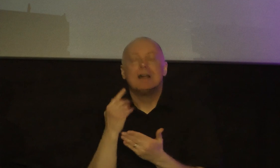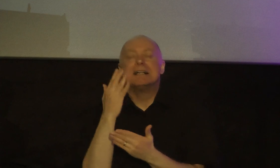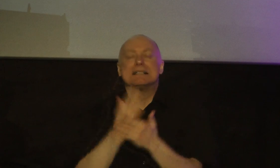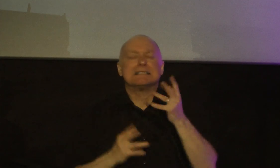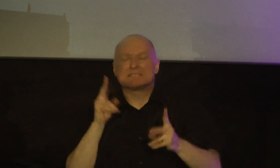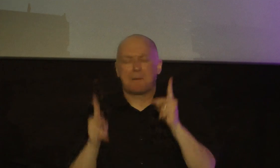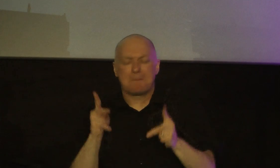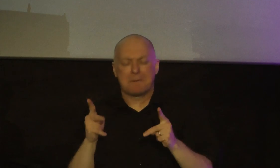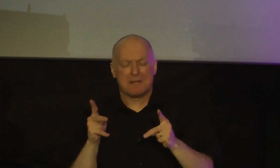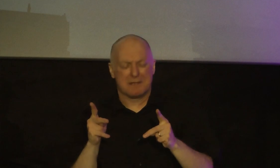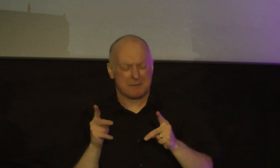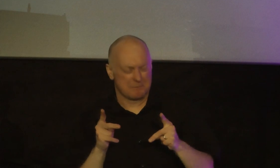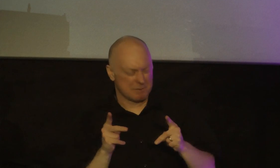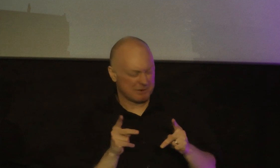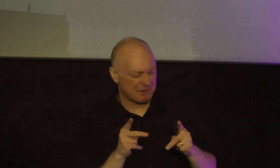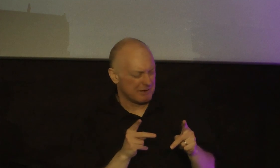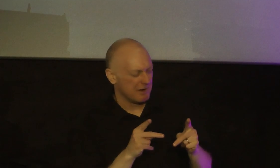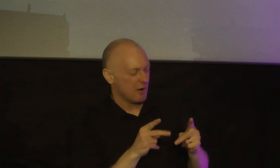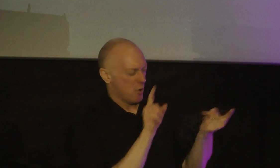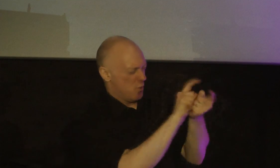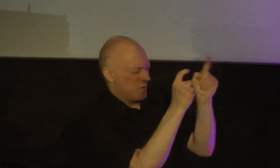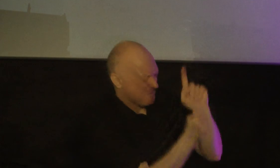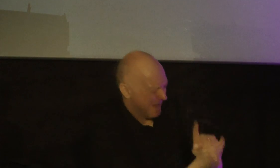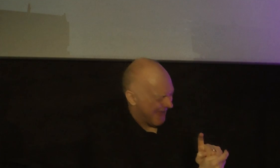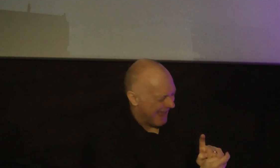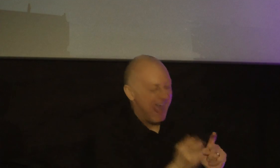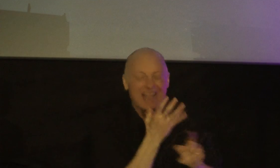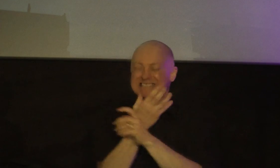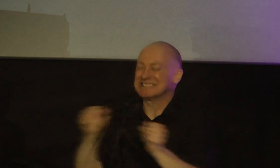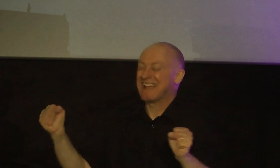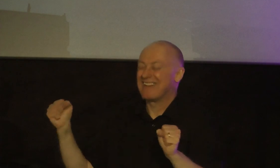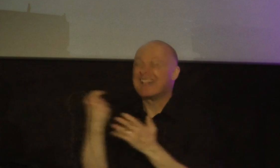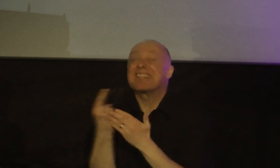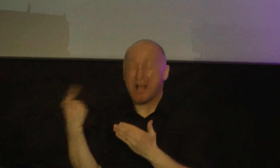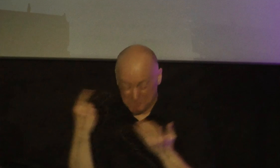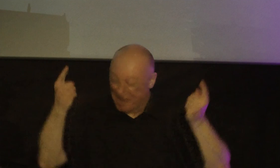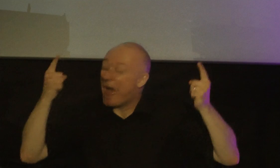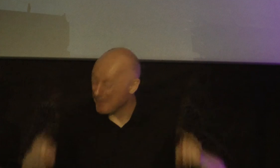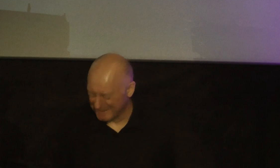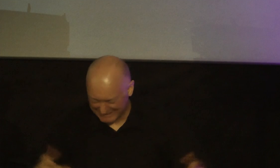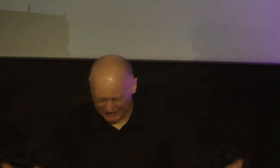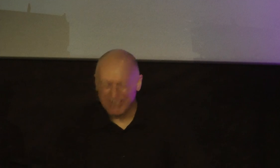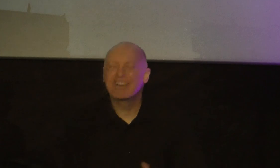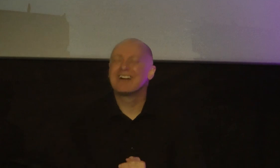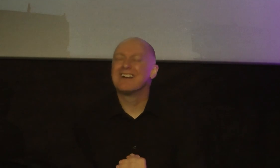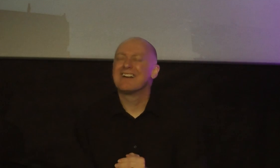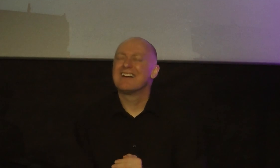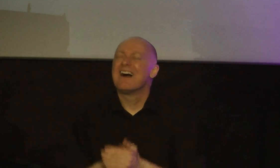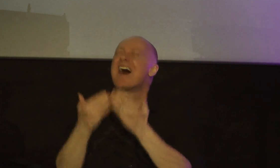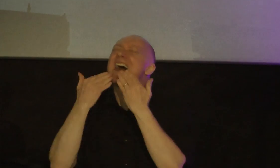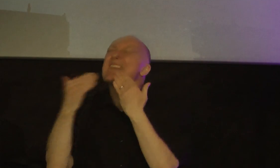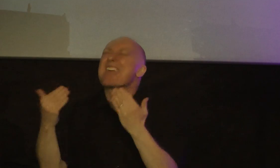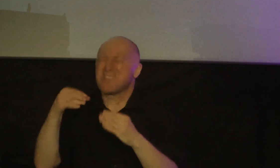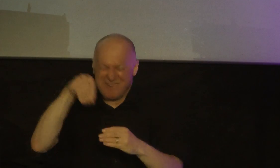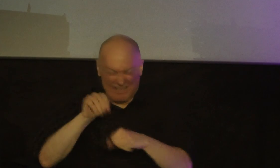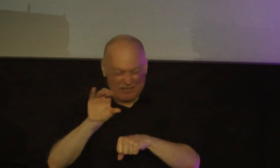sin towards Jesus Christ to be saved and I thank you even in this service right now